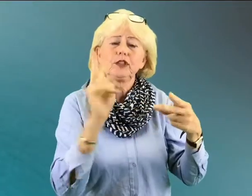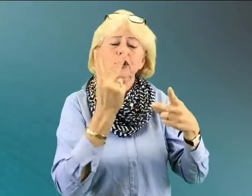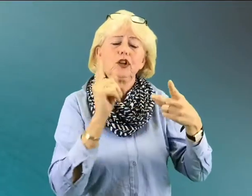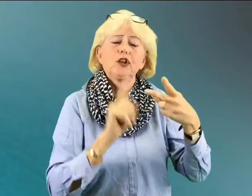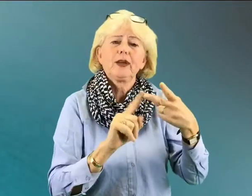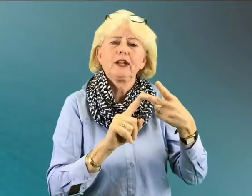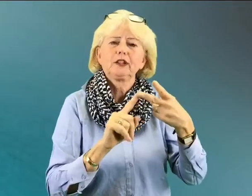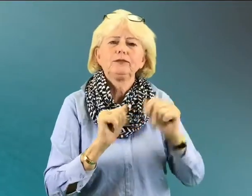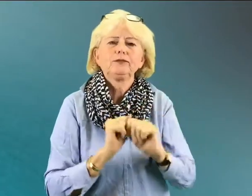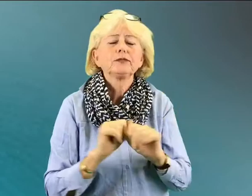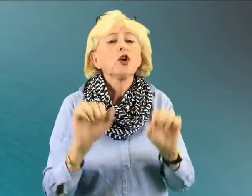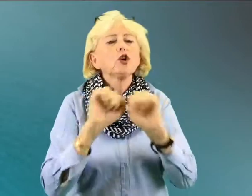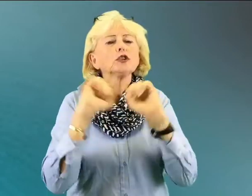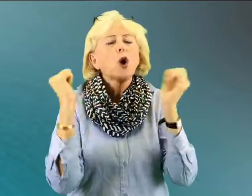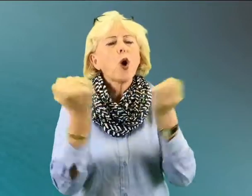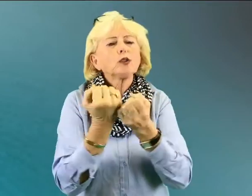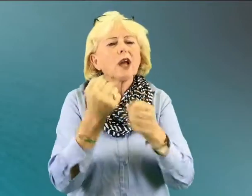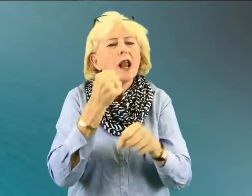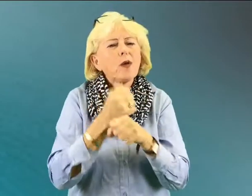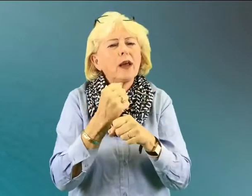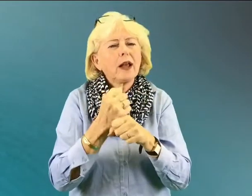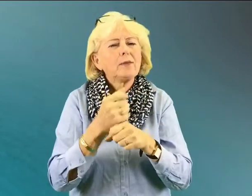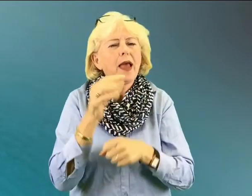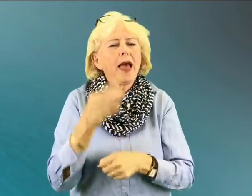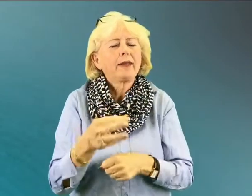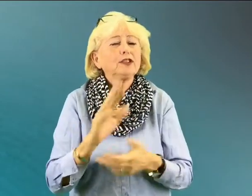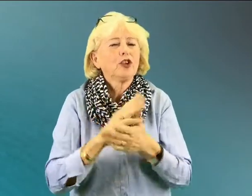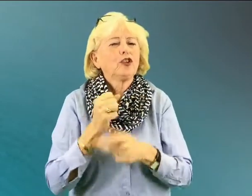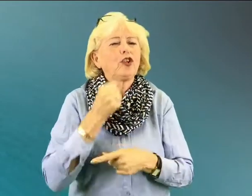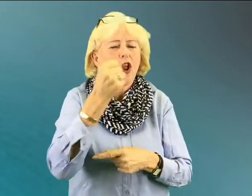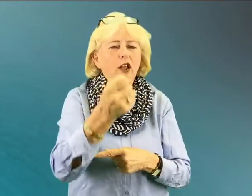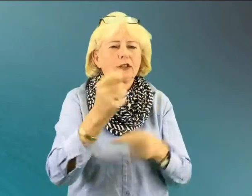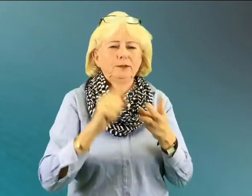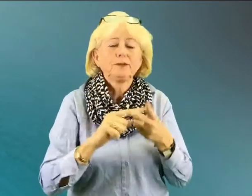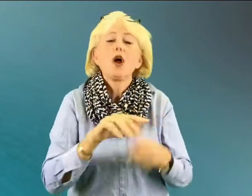I'm back. I know.